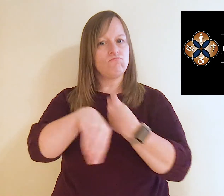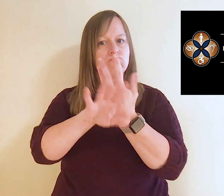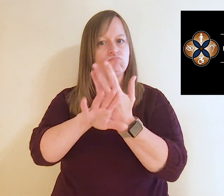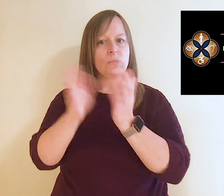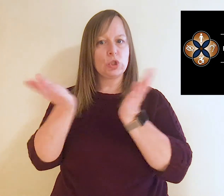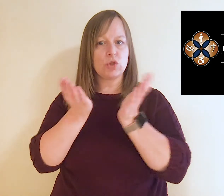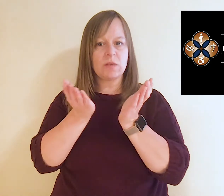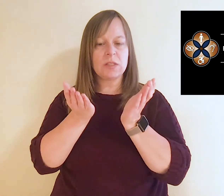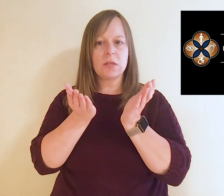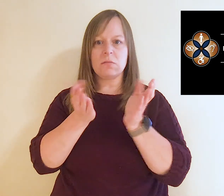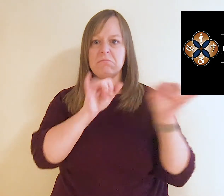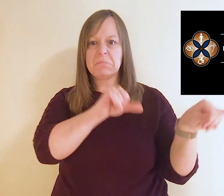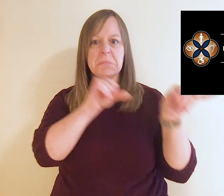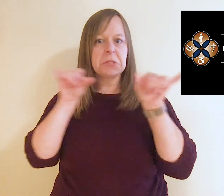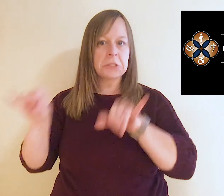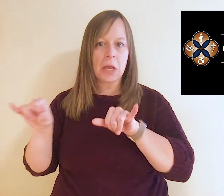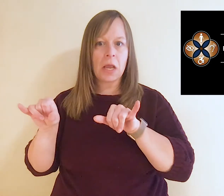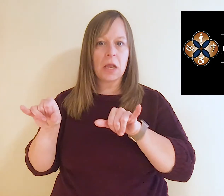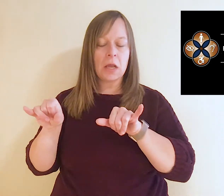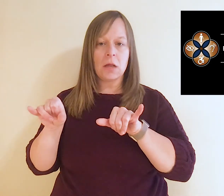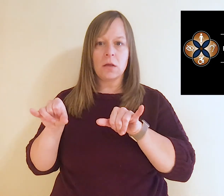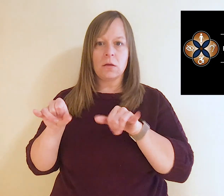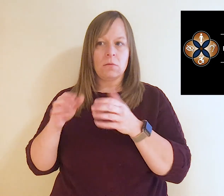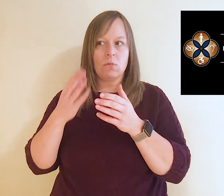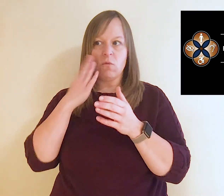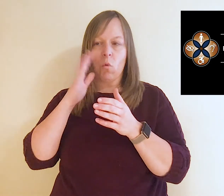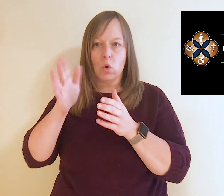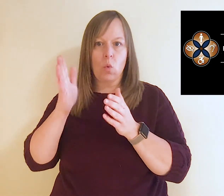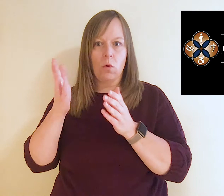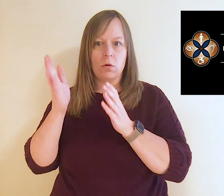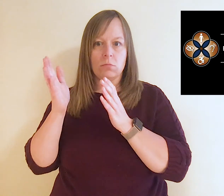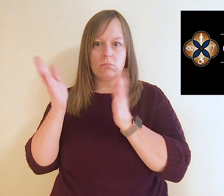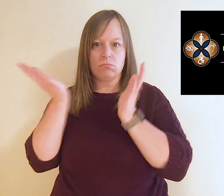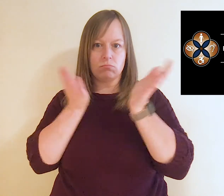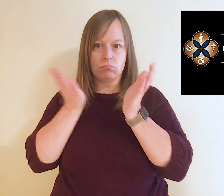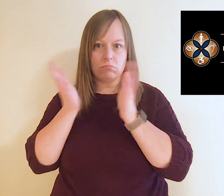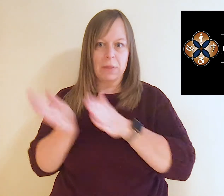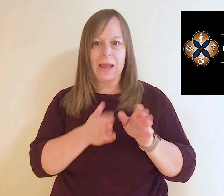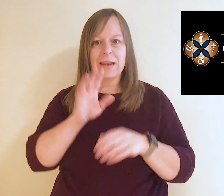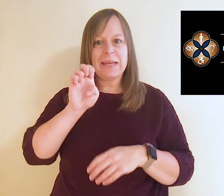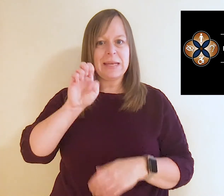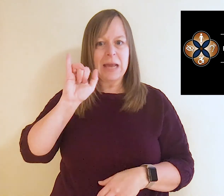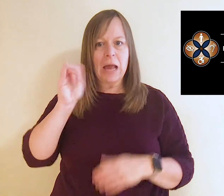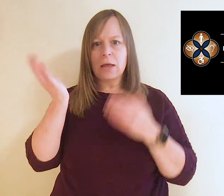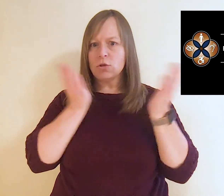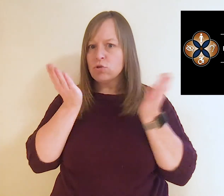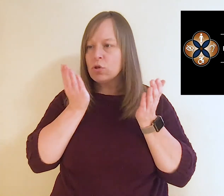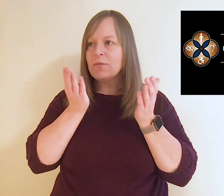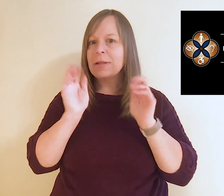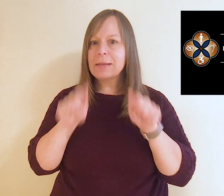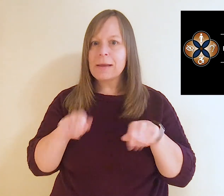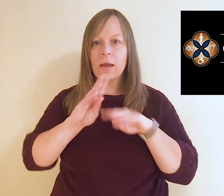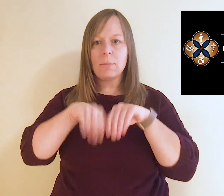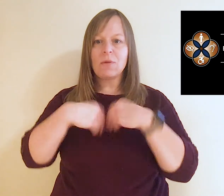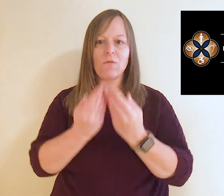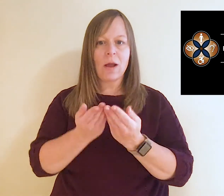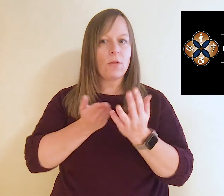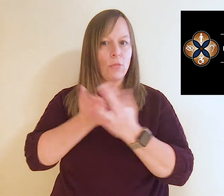telehealth services are the same as per your child's service plan. All EI services can be provided